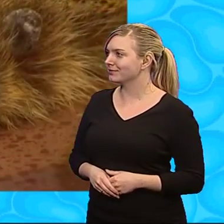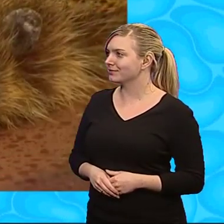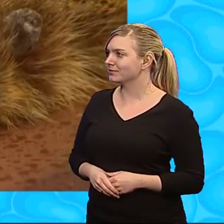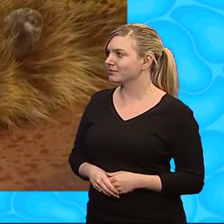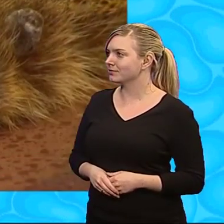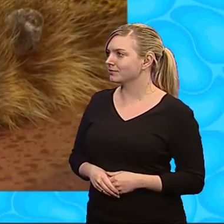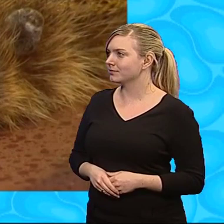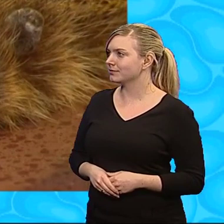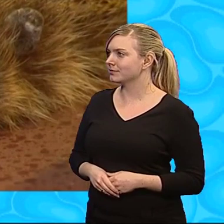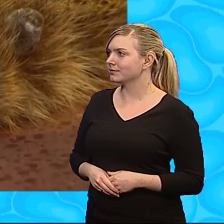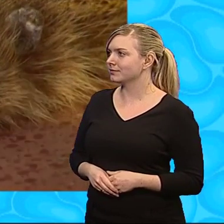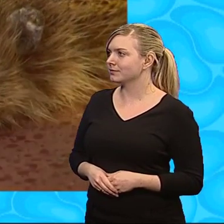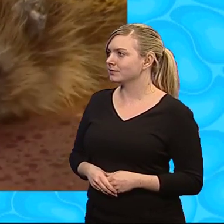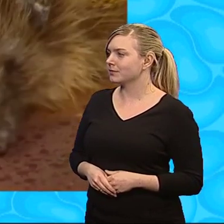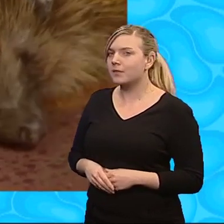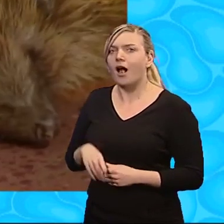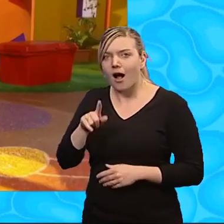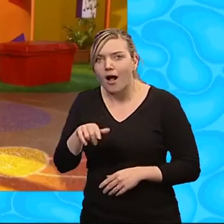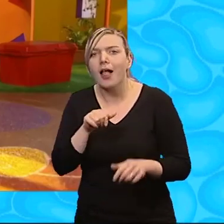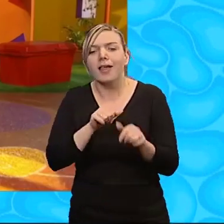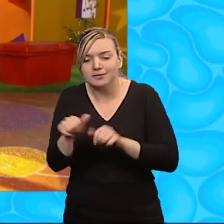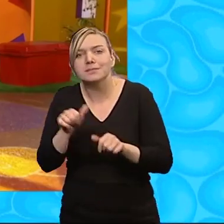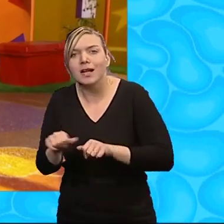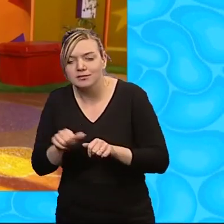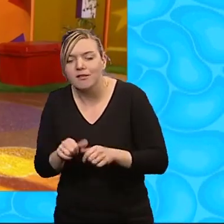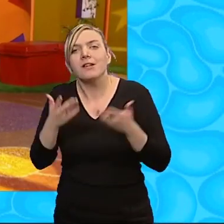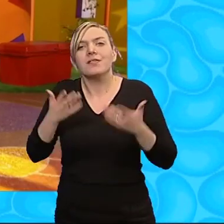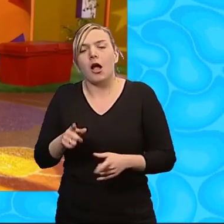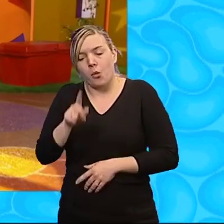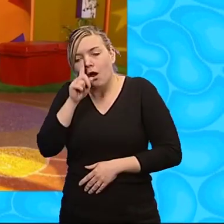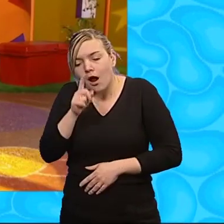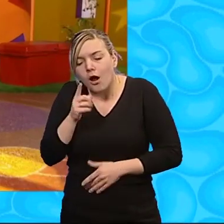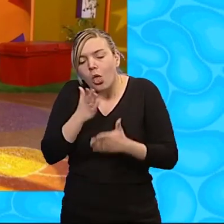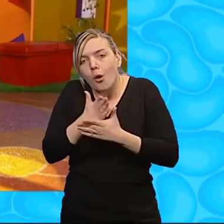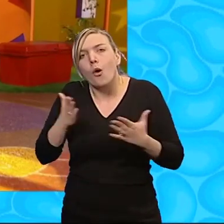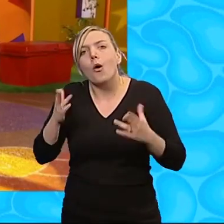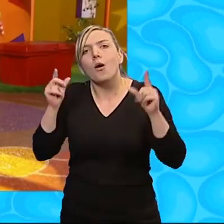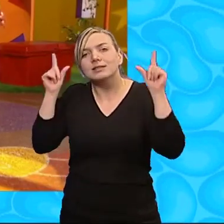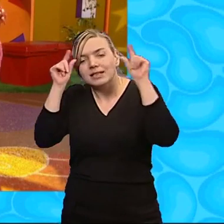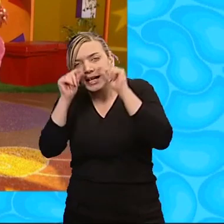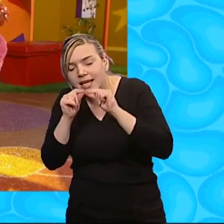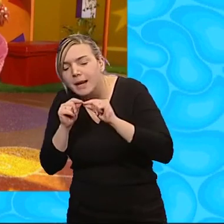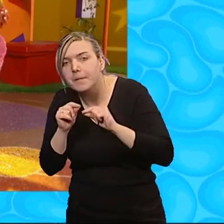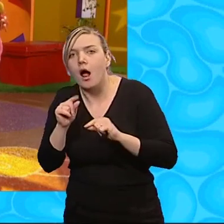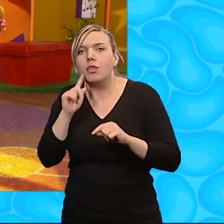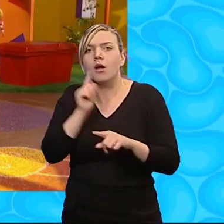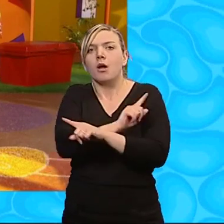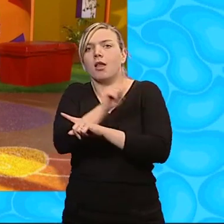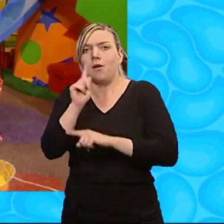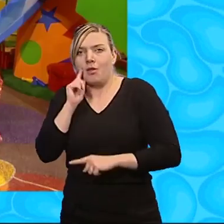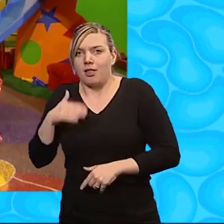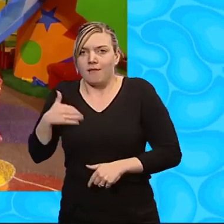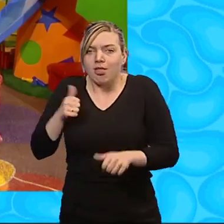Oh, that's it, Prickles. Well, now, you can have a nice long sleep and then you'll feel much better when you wake up.